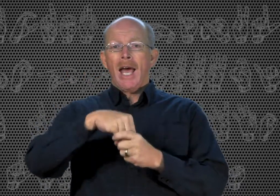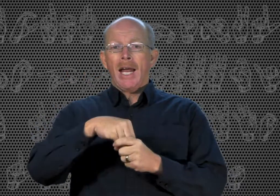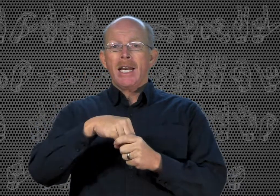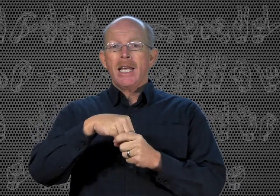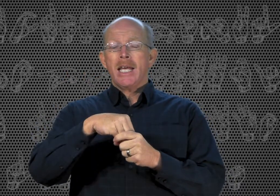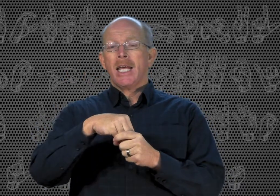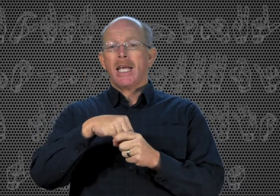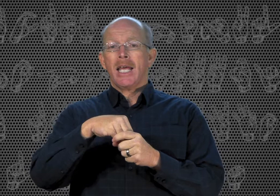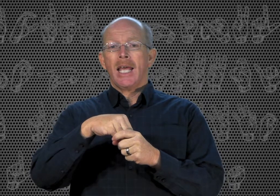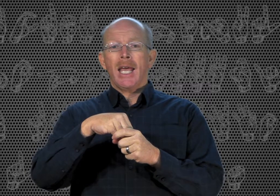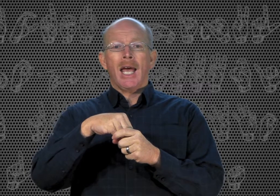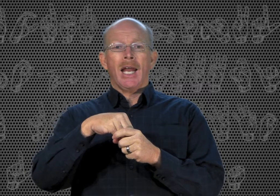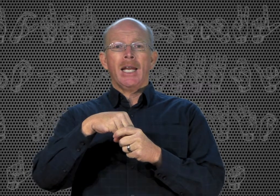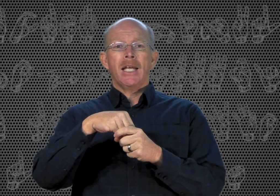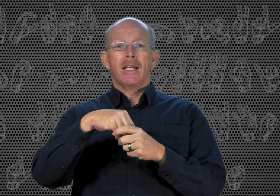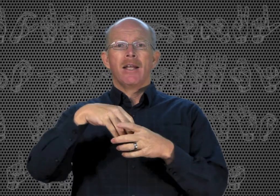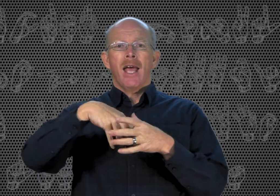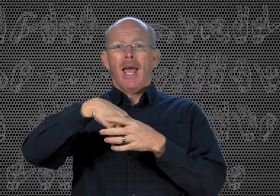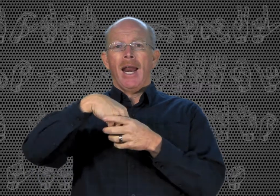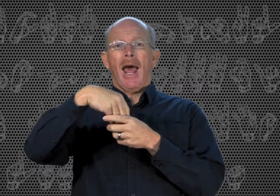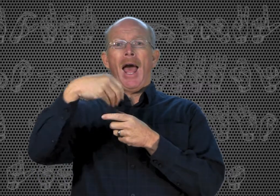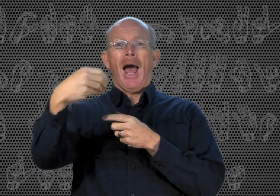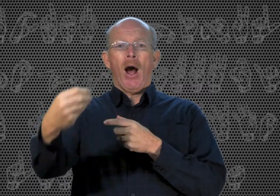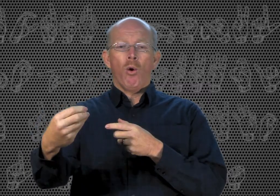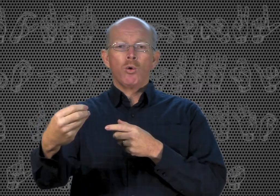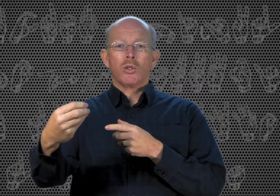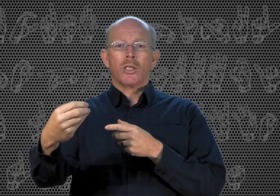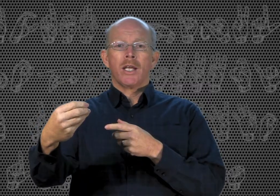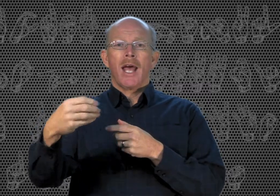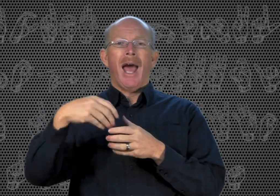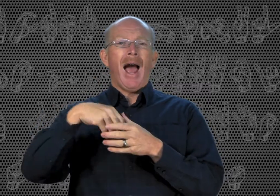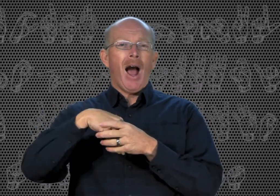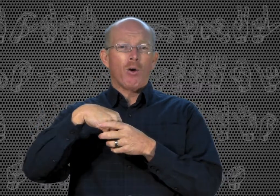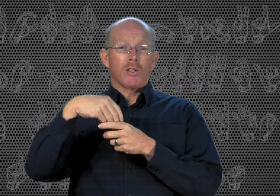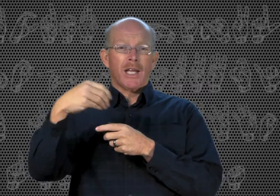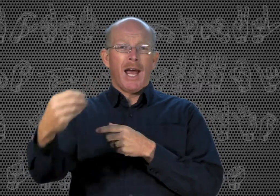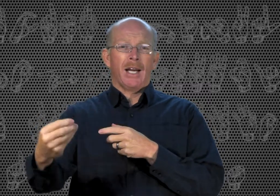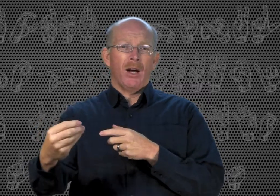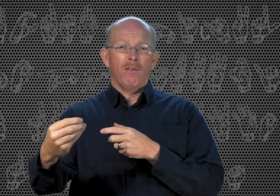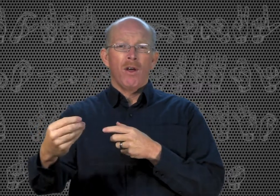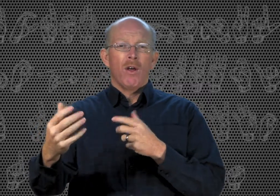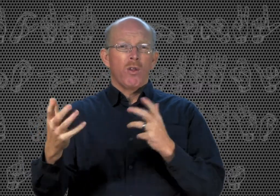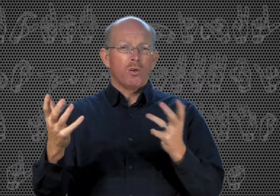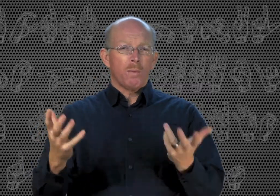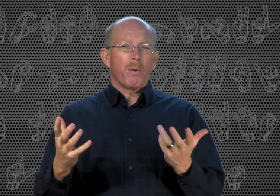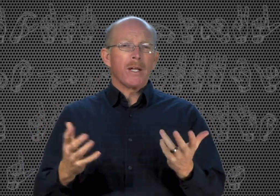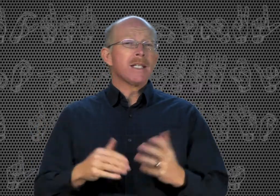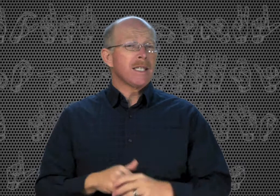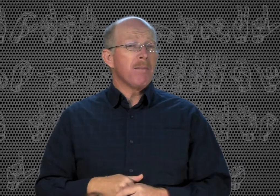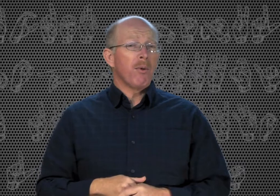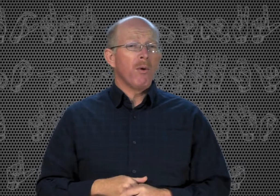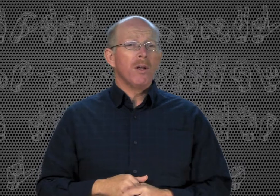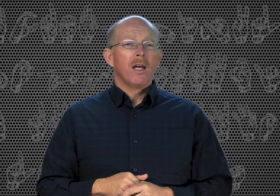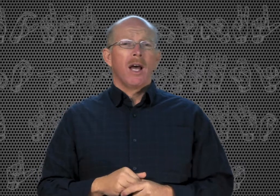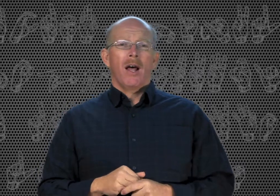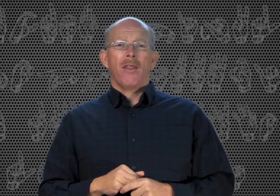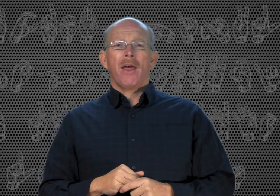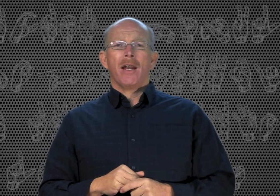In, in, and out, outside of. Those are pretty simple. Then